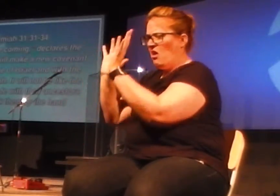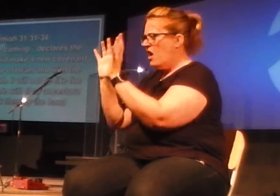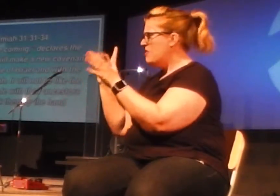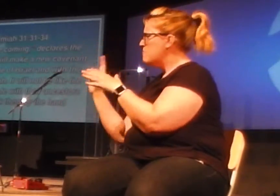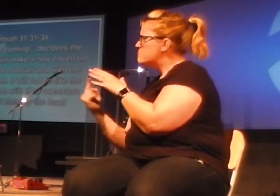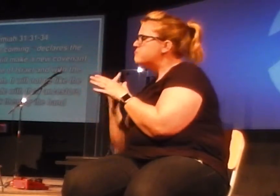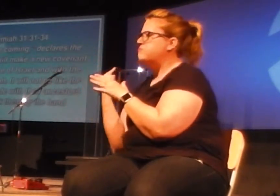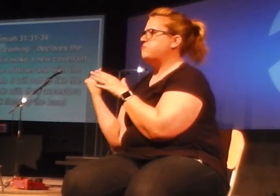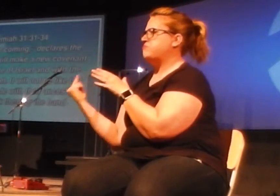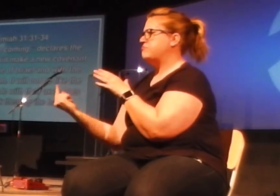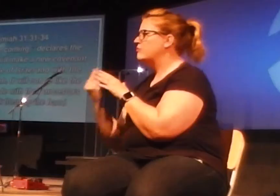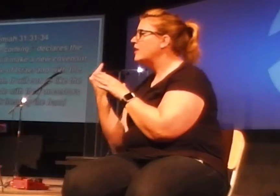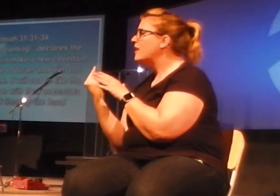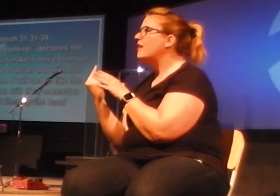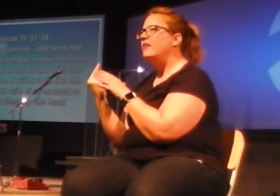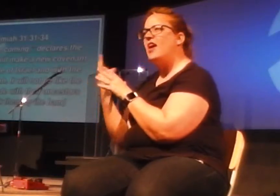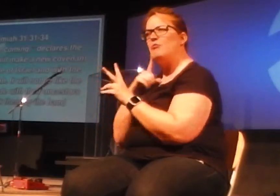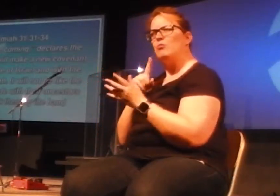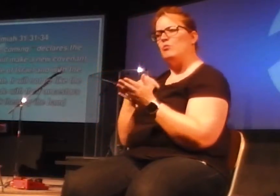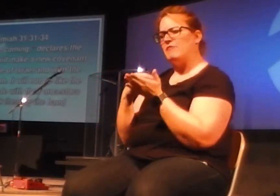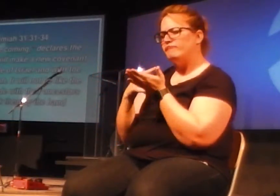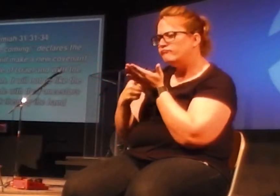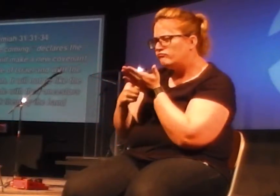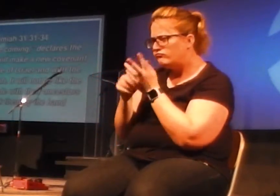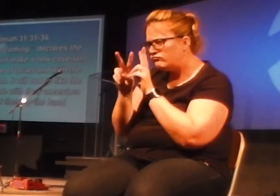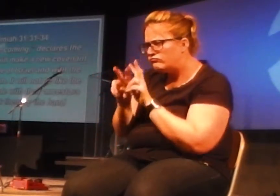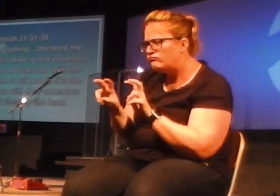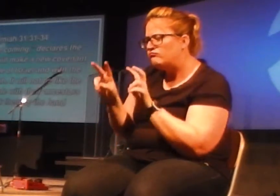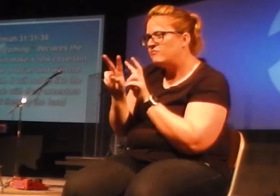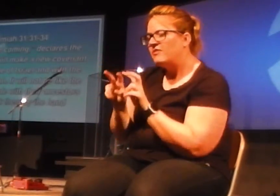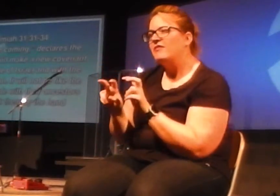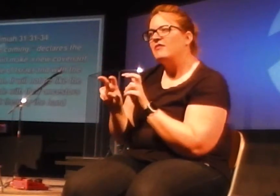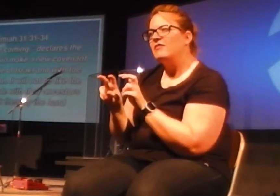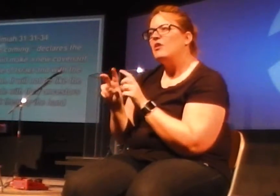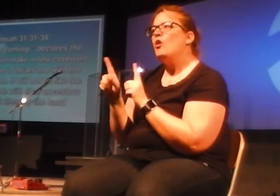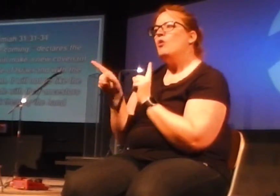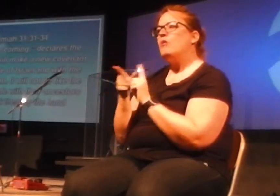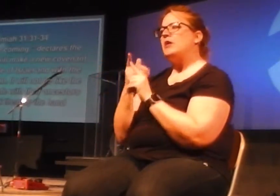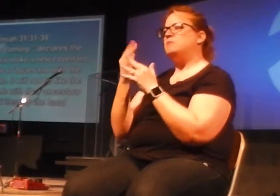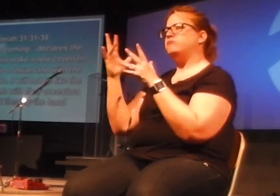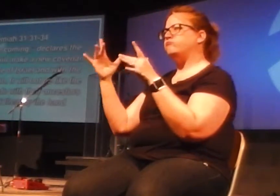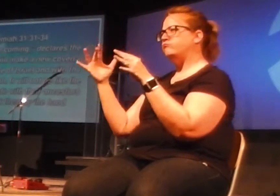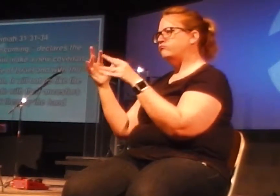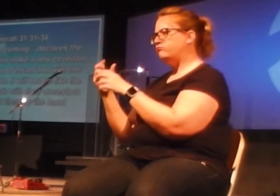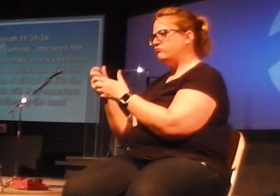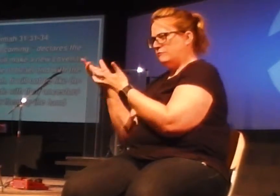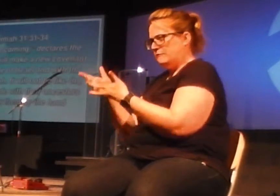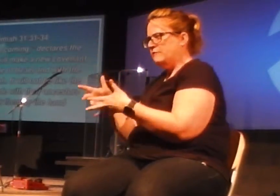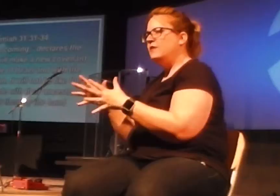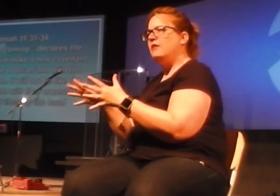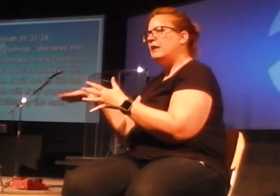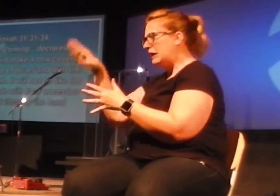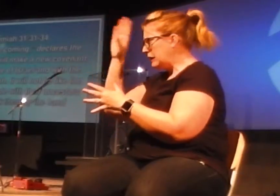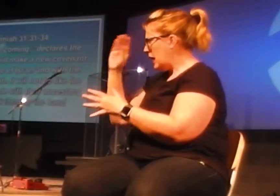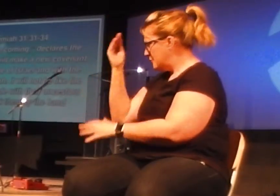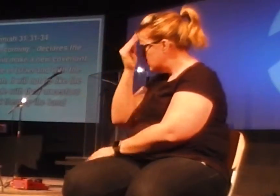God speaks to them. And this is kind of how, as it winds down to the end, this is what God says to them. Verse 31,